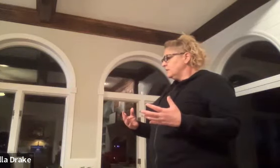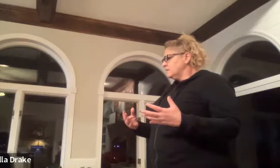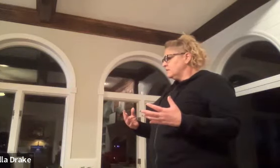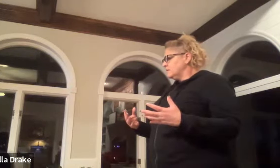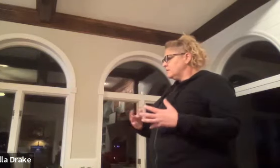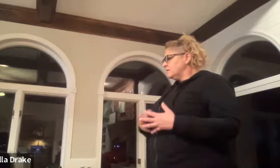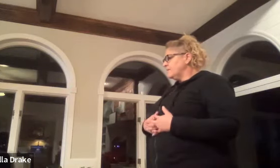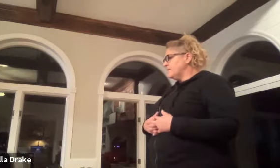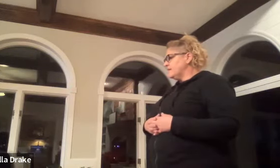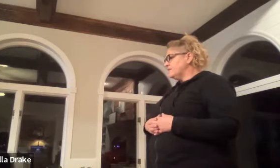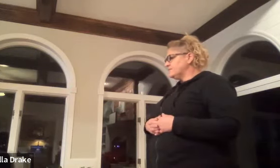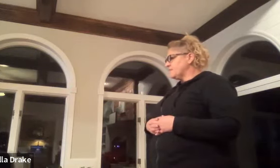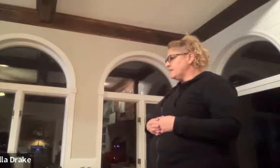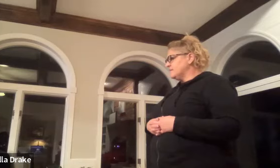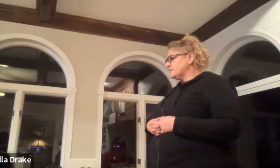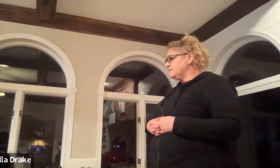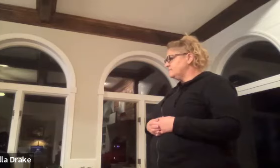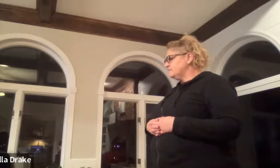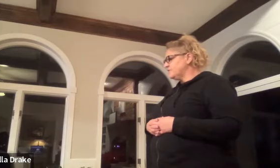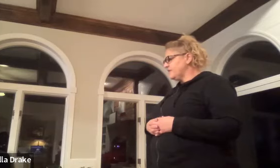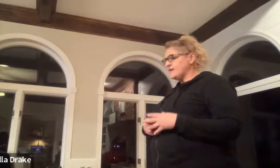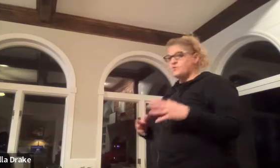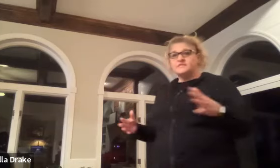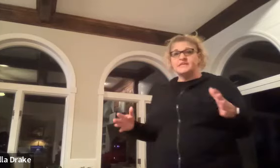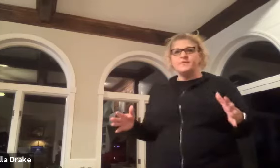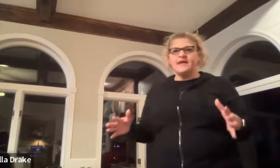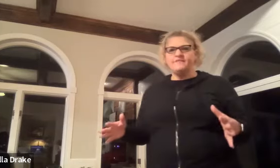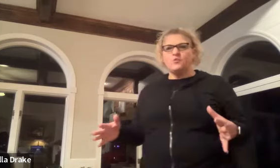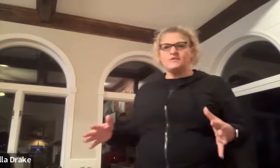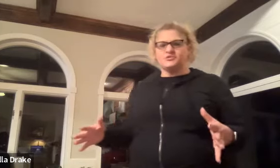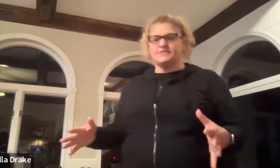let me think of something else do you have any does anybody have any questions